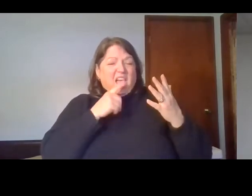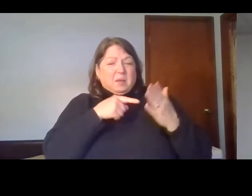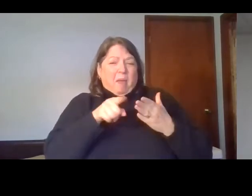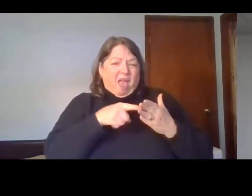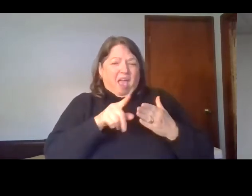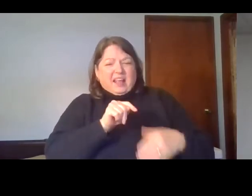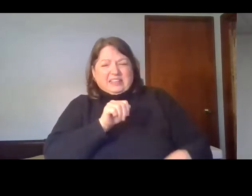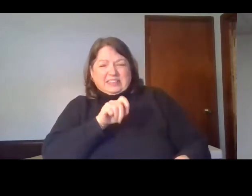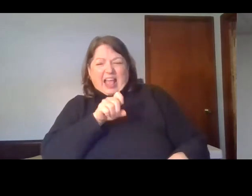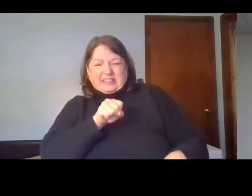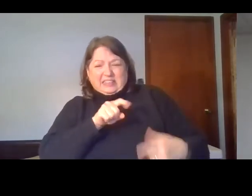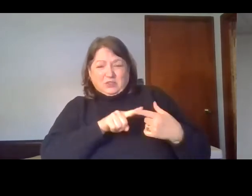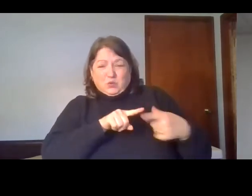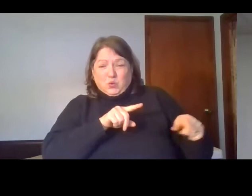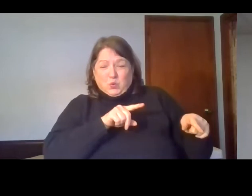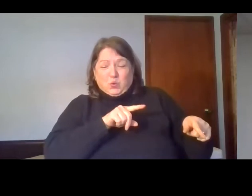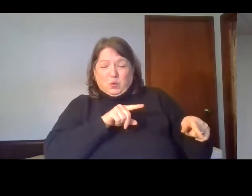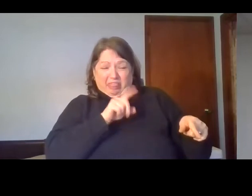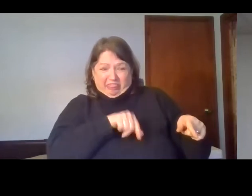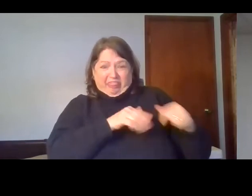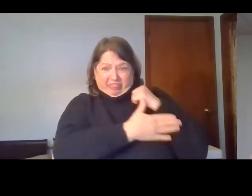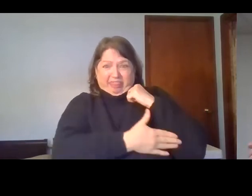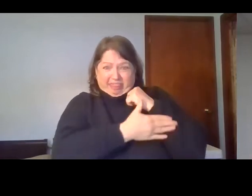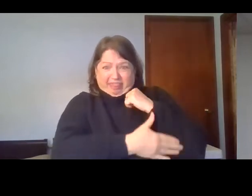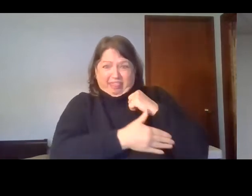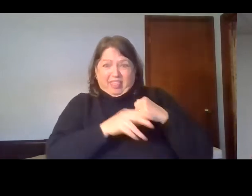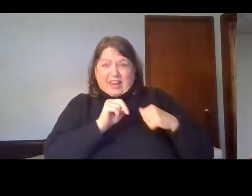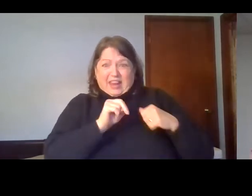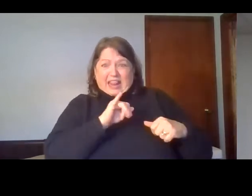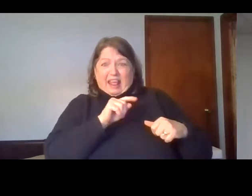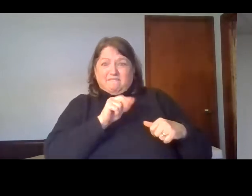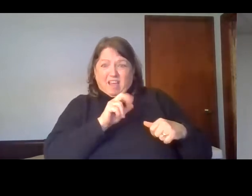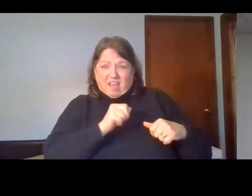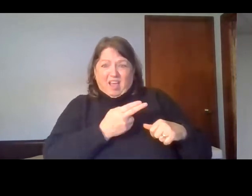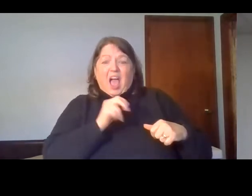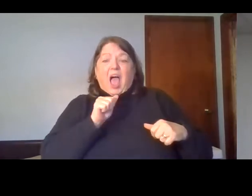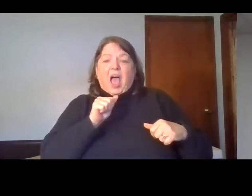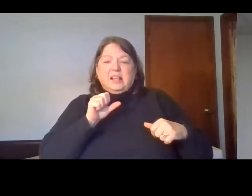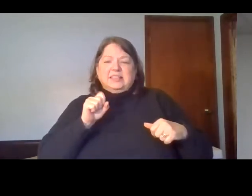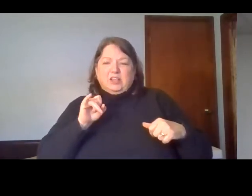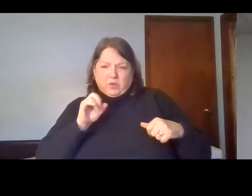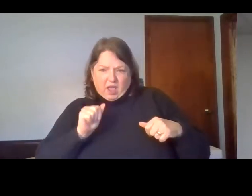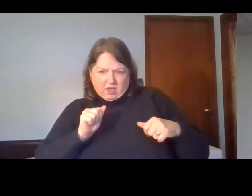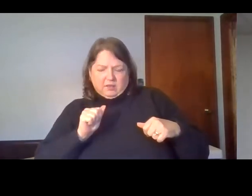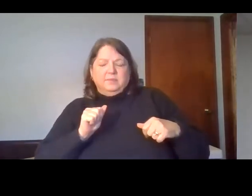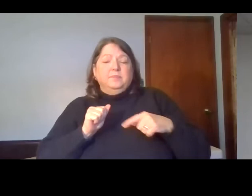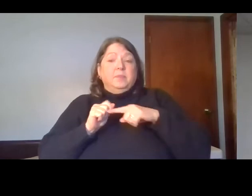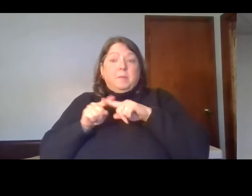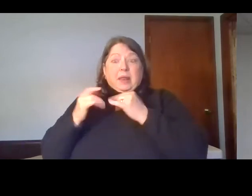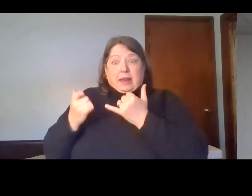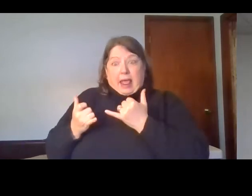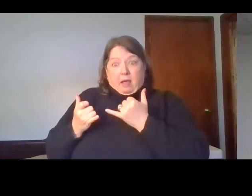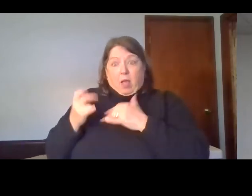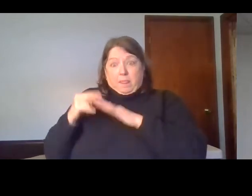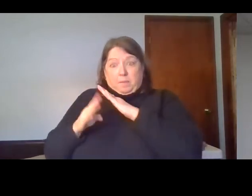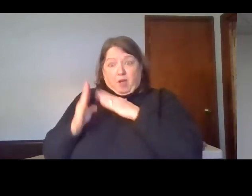now, as Nahum brings the message, their time of experiencing the wrath of God was about to come. Let me